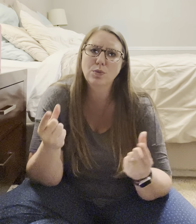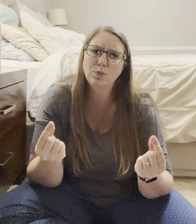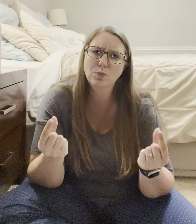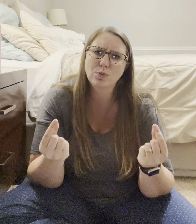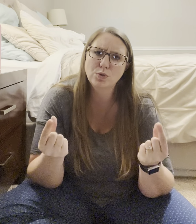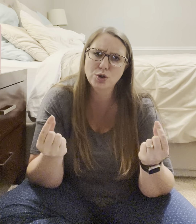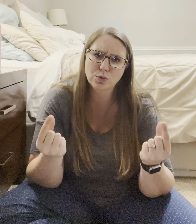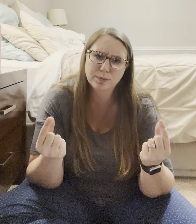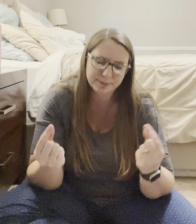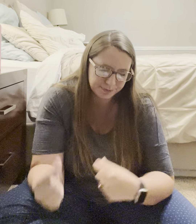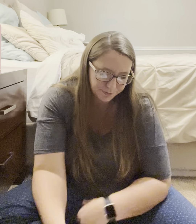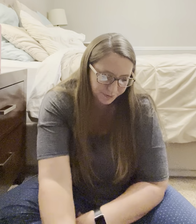Do.